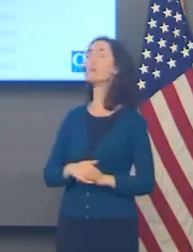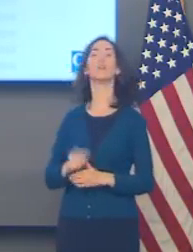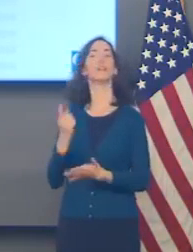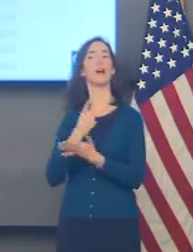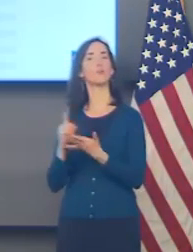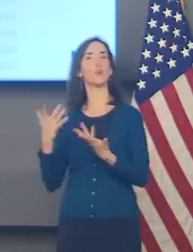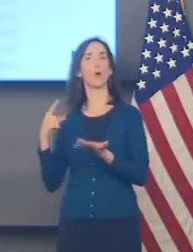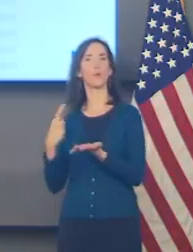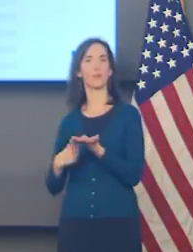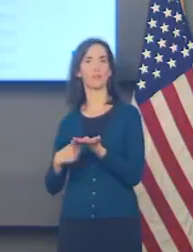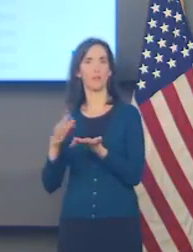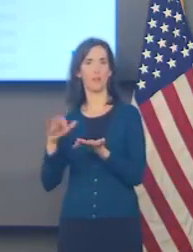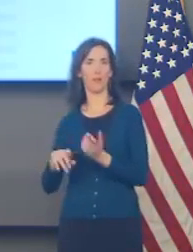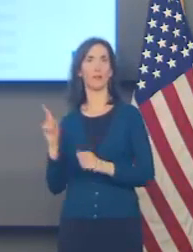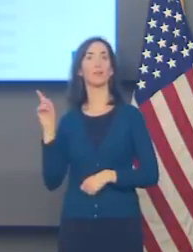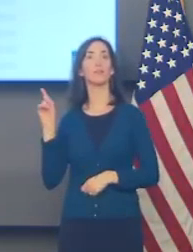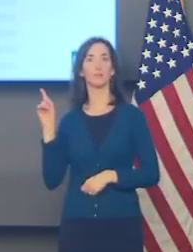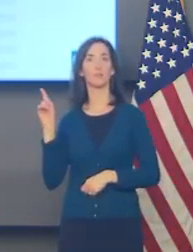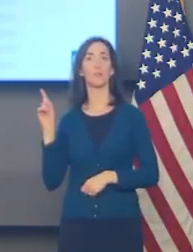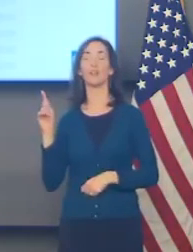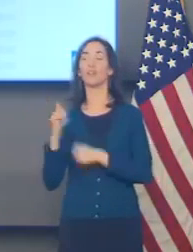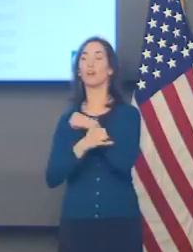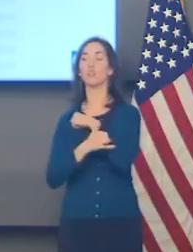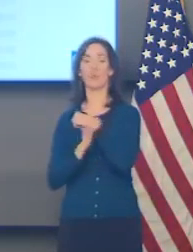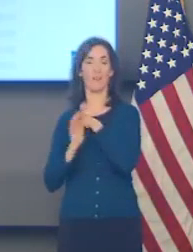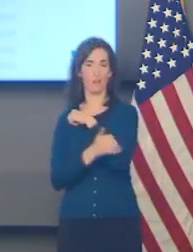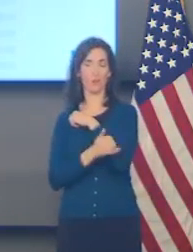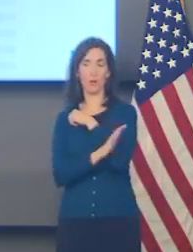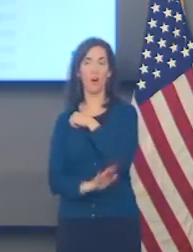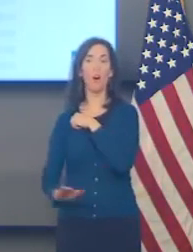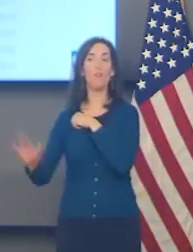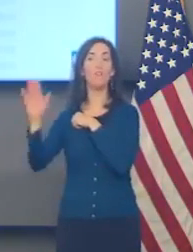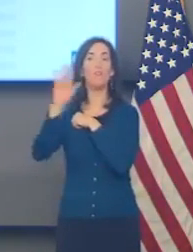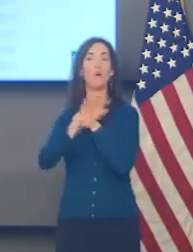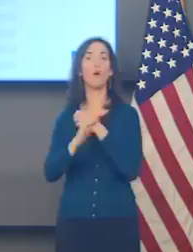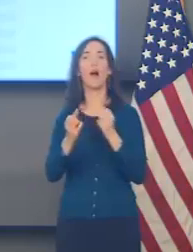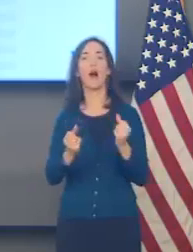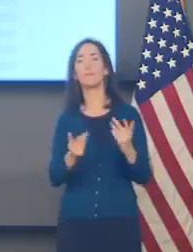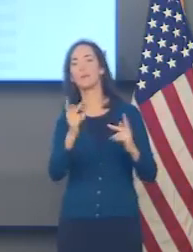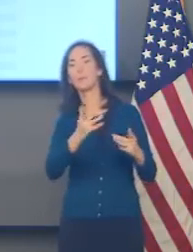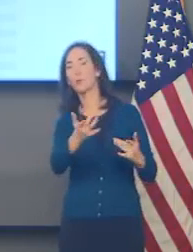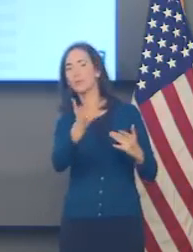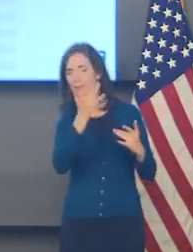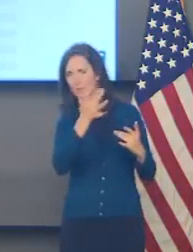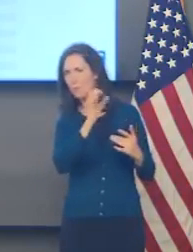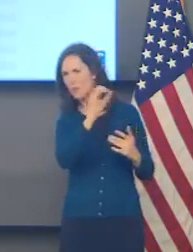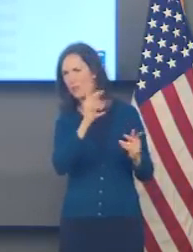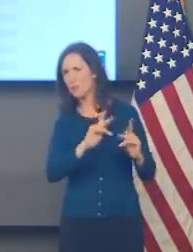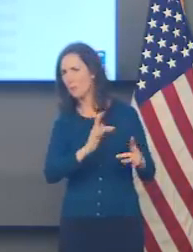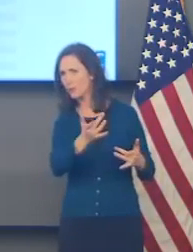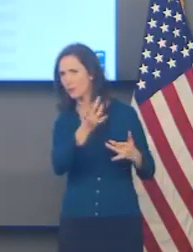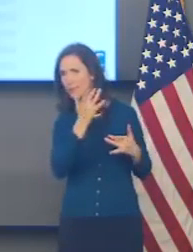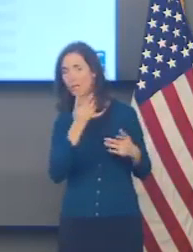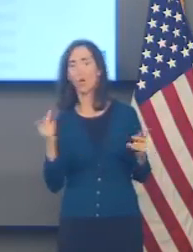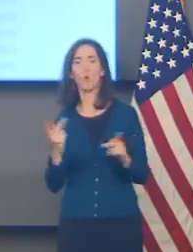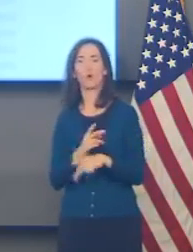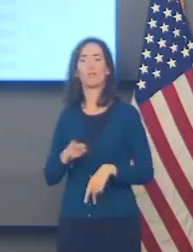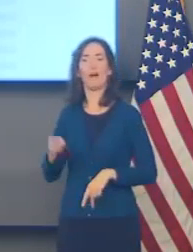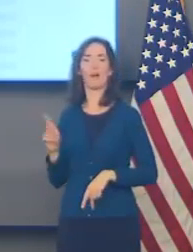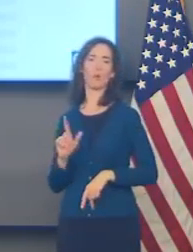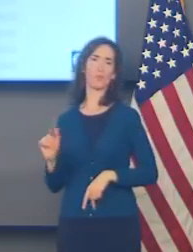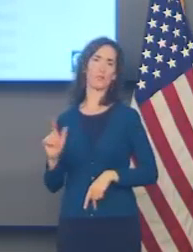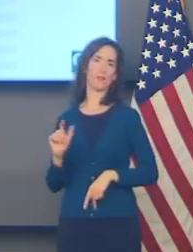again, Louisiana leads the nation in the number of new cases per capita. We are the leading state